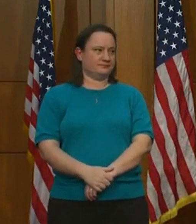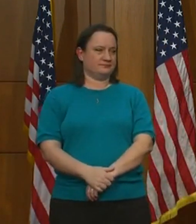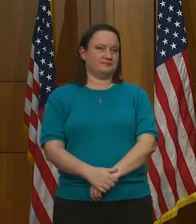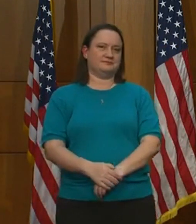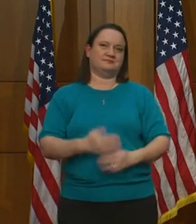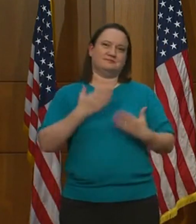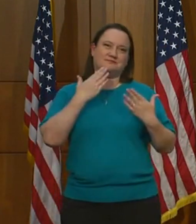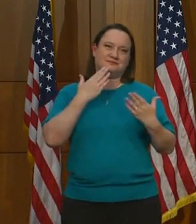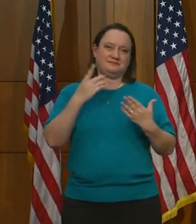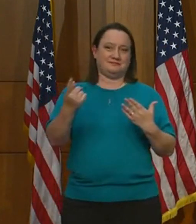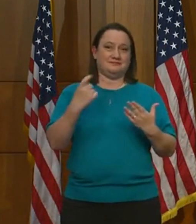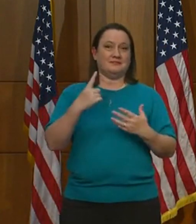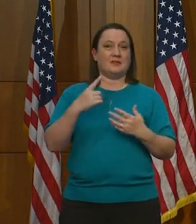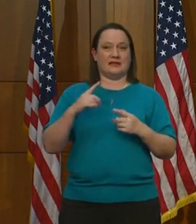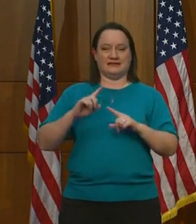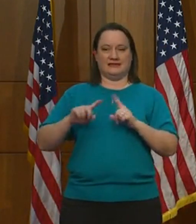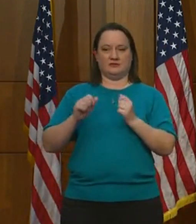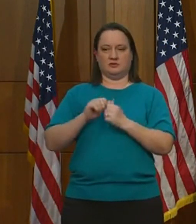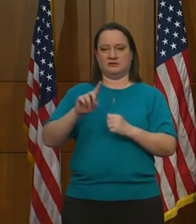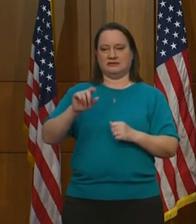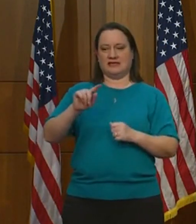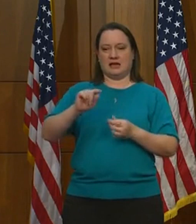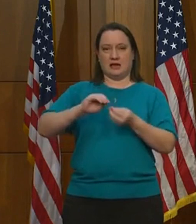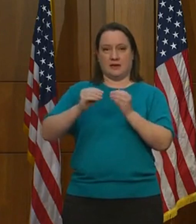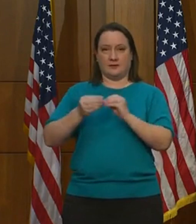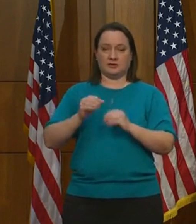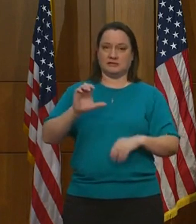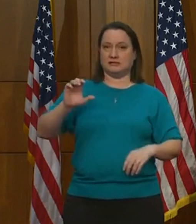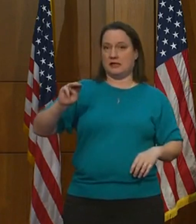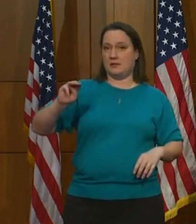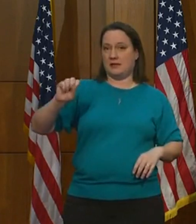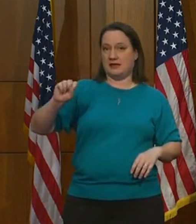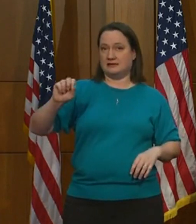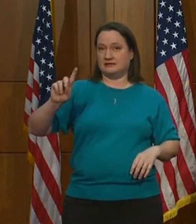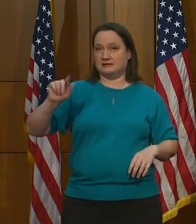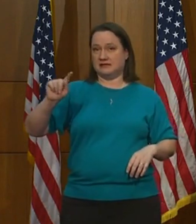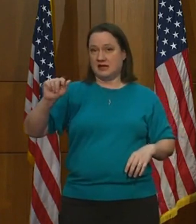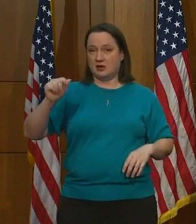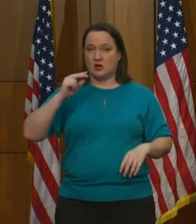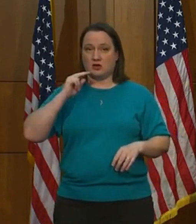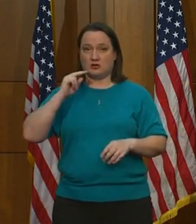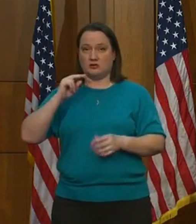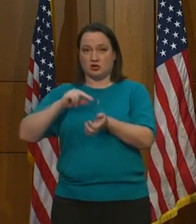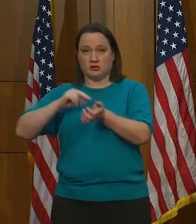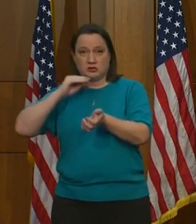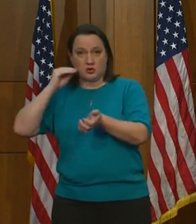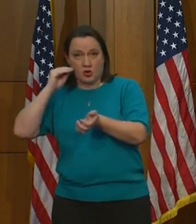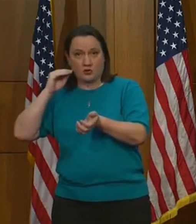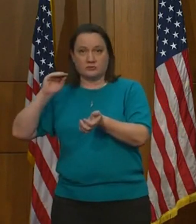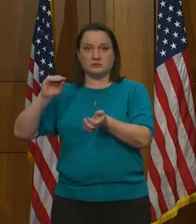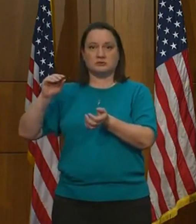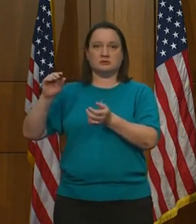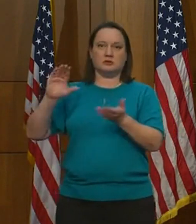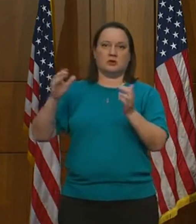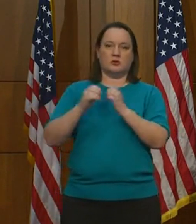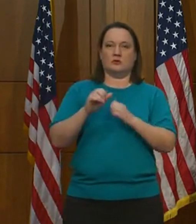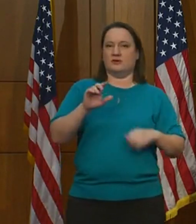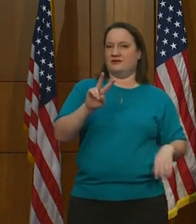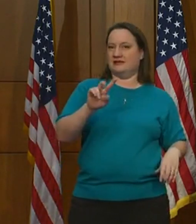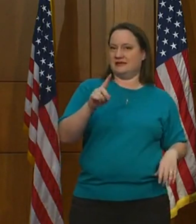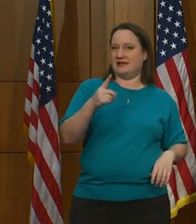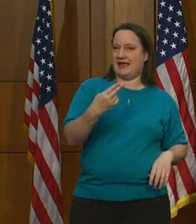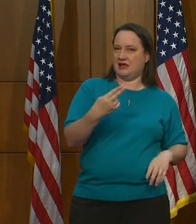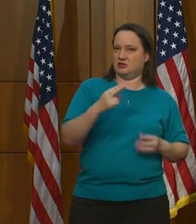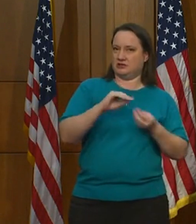Thanks for questions about the differences in data from the CMS data on nursing homes and VDH's published